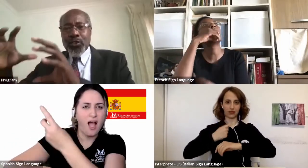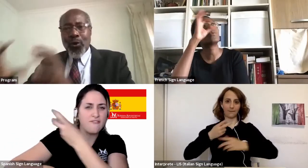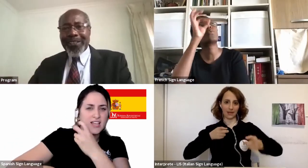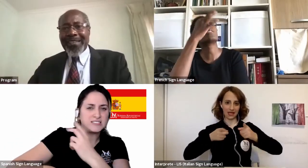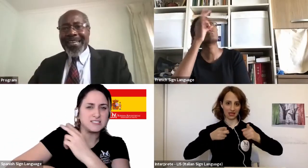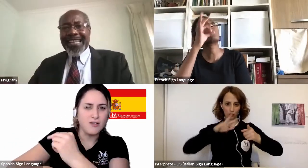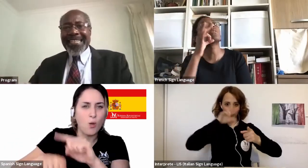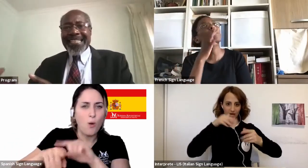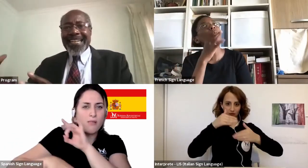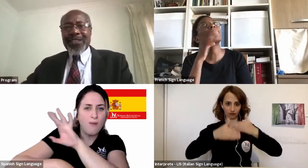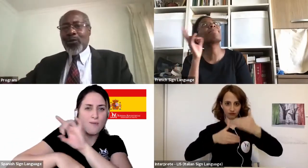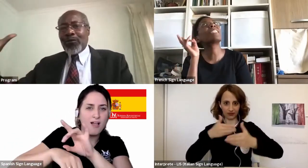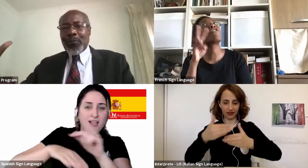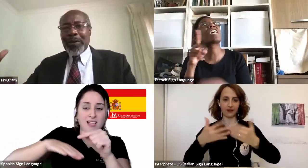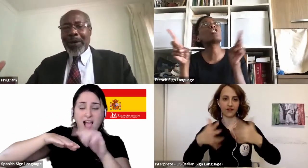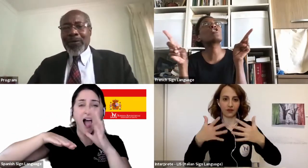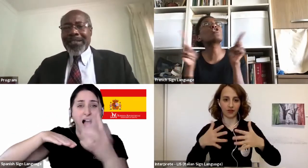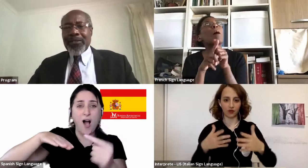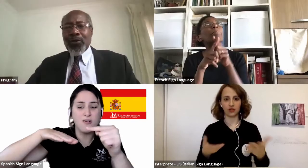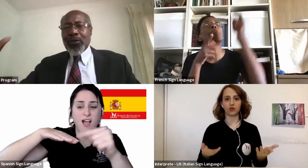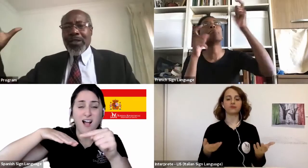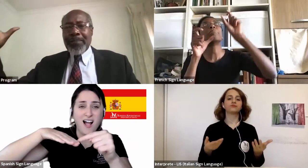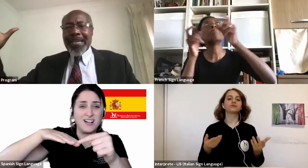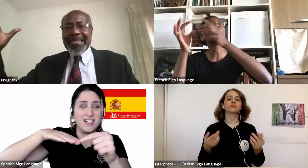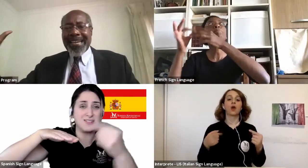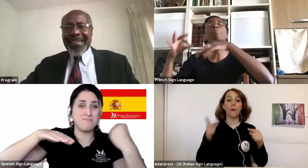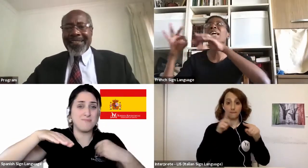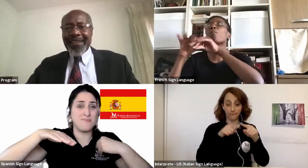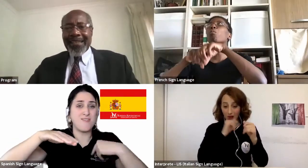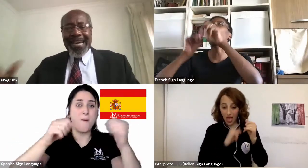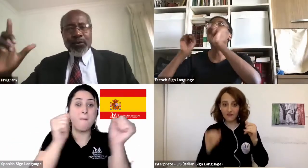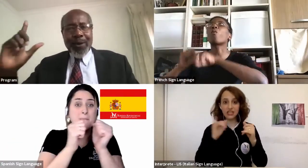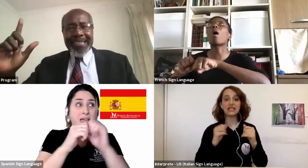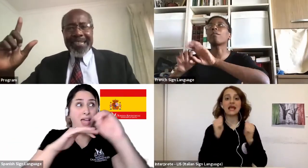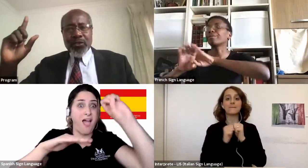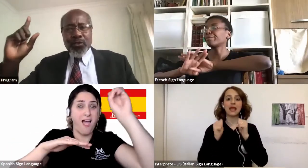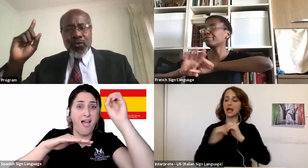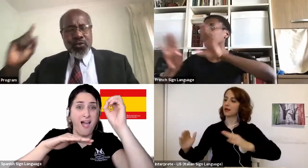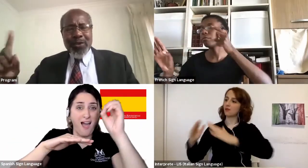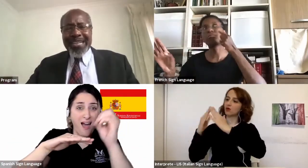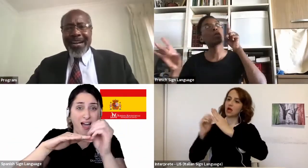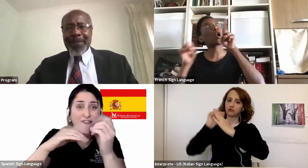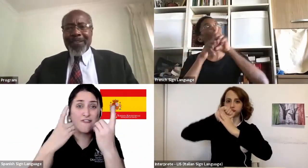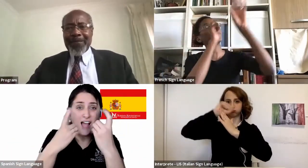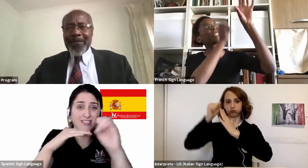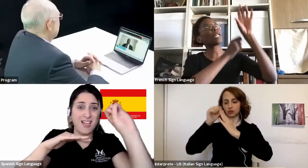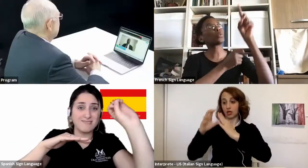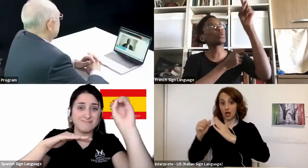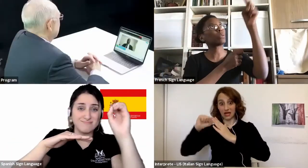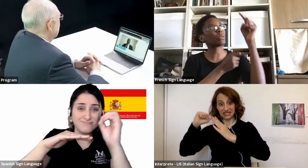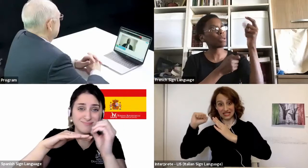the stone that is cut off from a mountain, not with a man's hand, that one is truly coming.